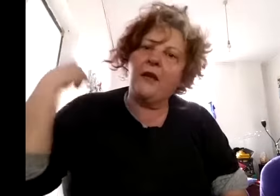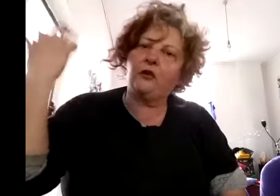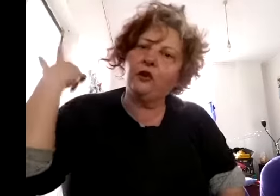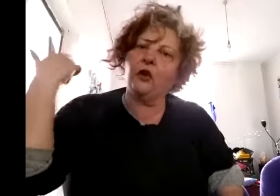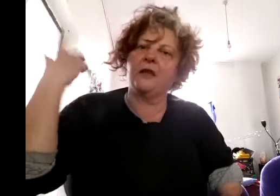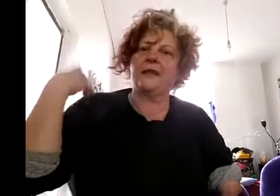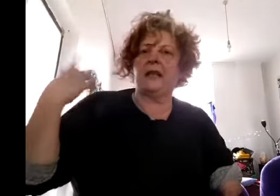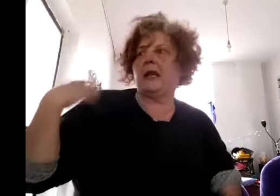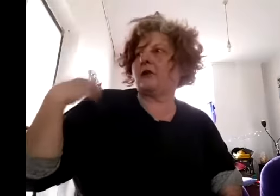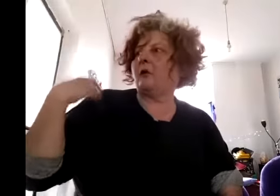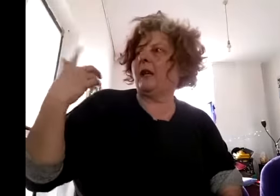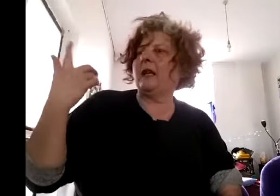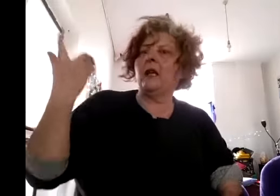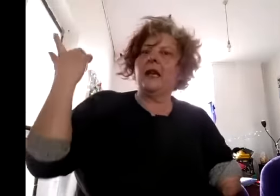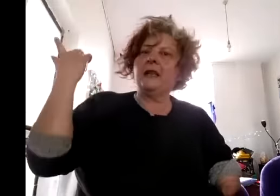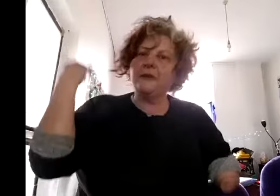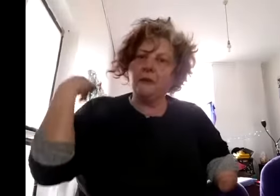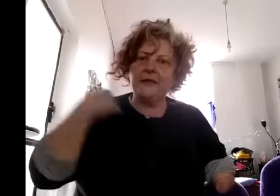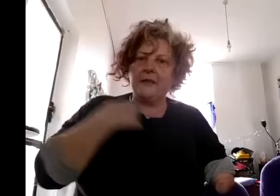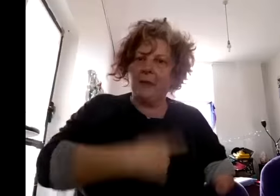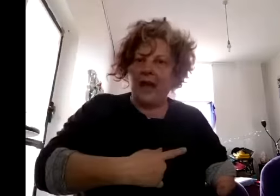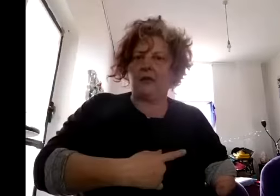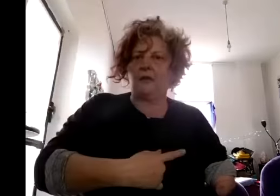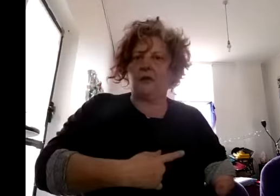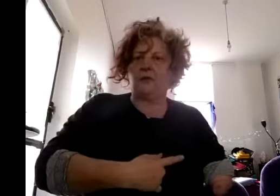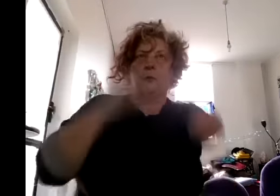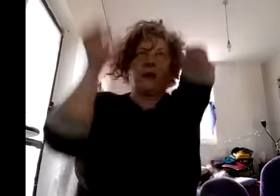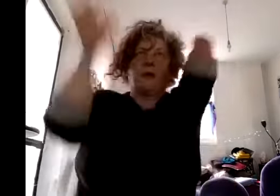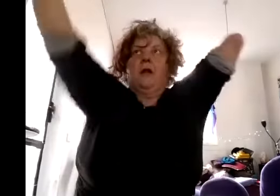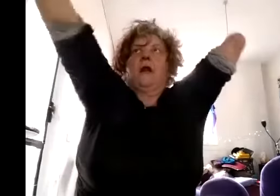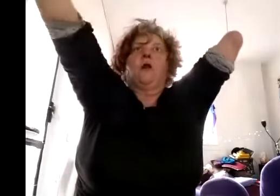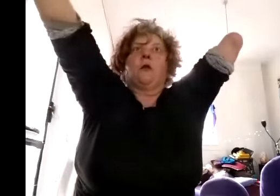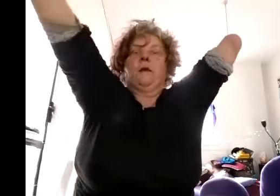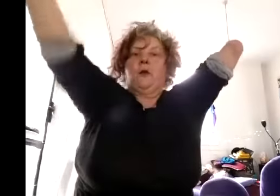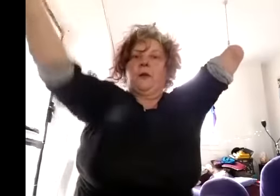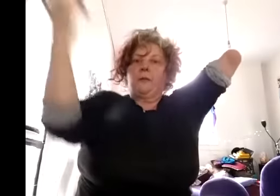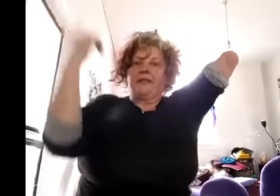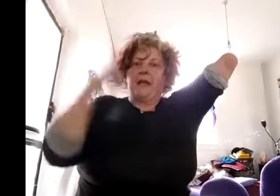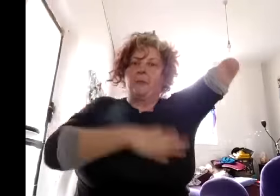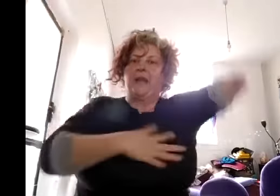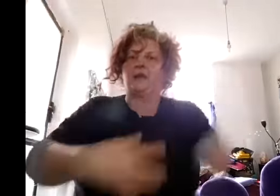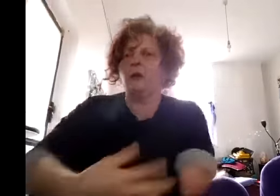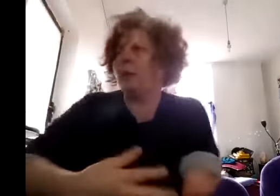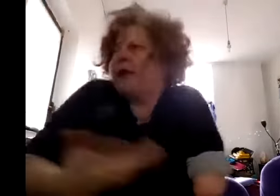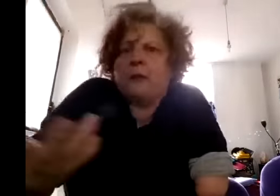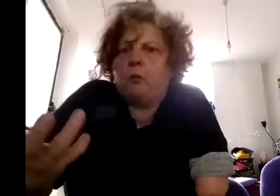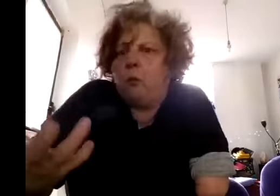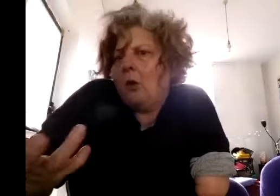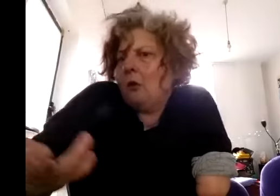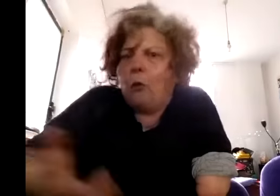tutors and he took me and he took me to the back of the group so we're all looking forward and I was now at the back of the group and I said what's the